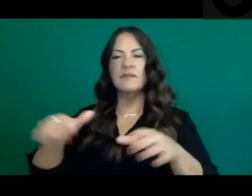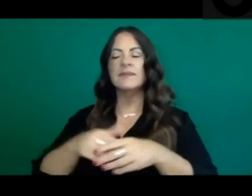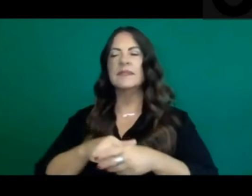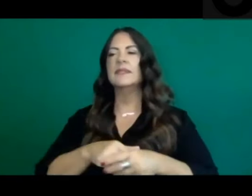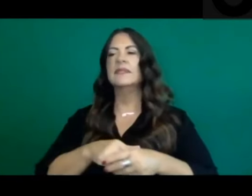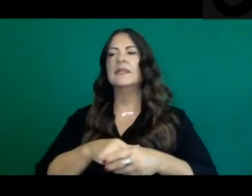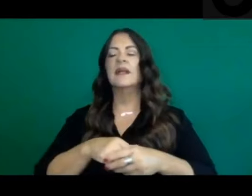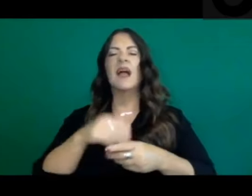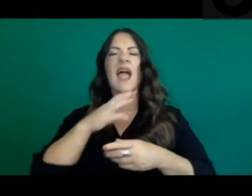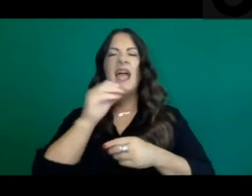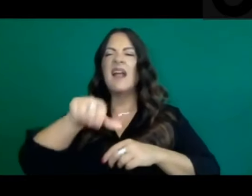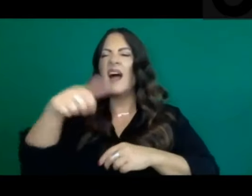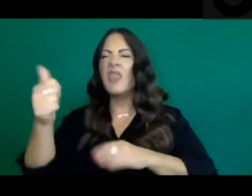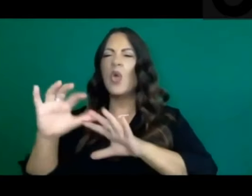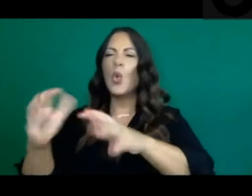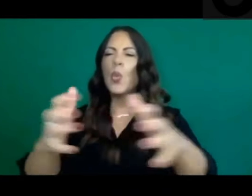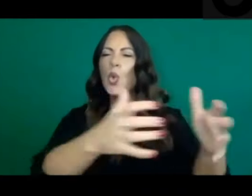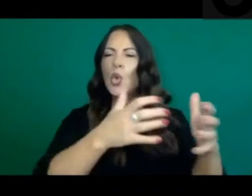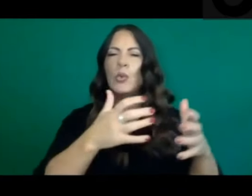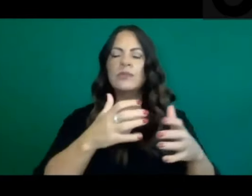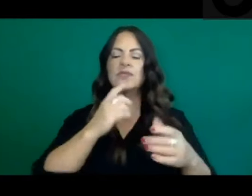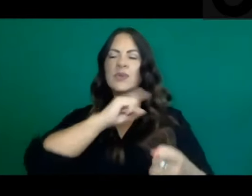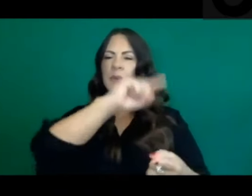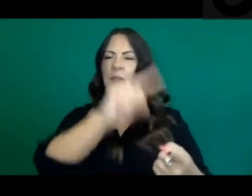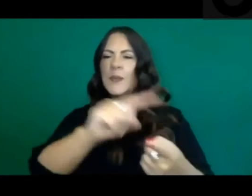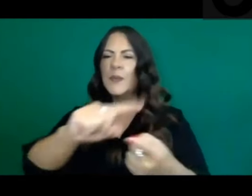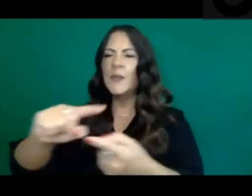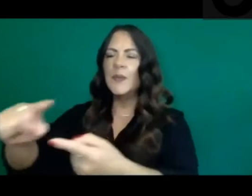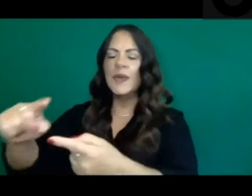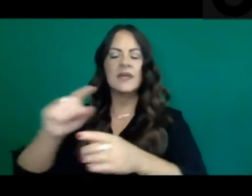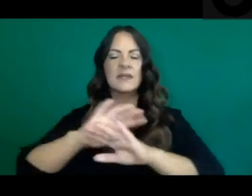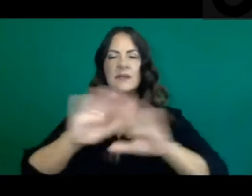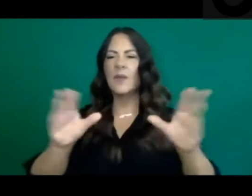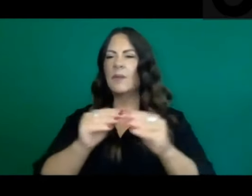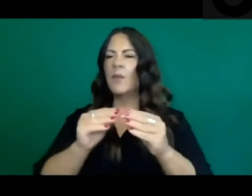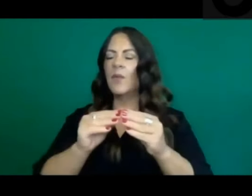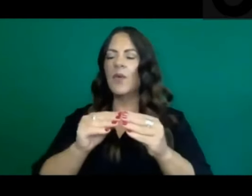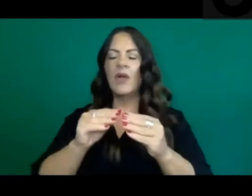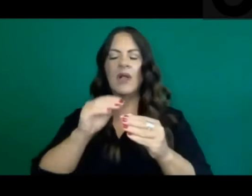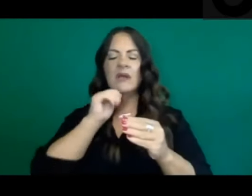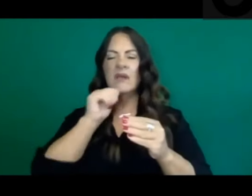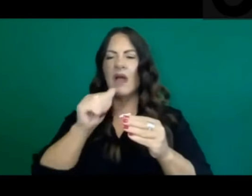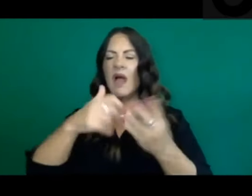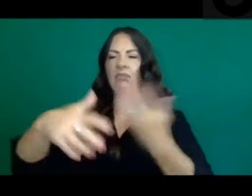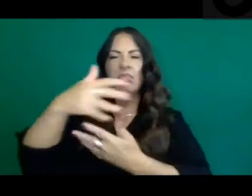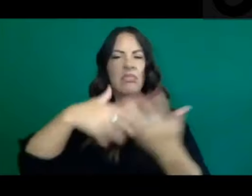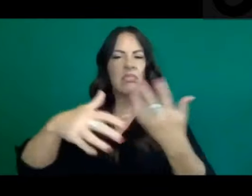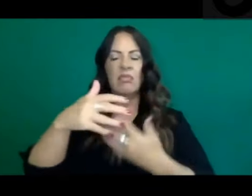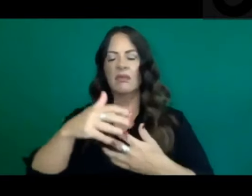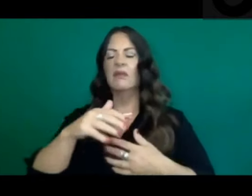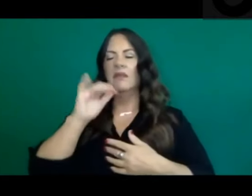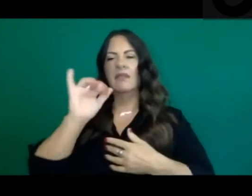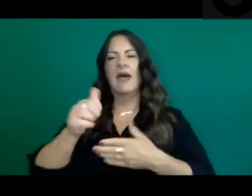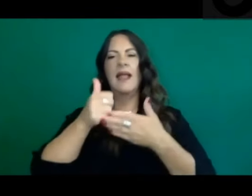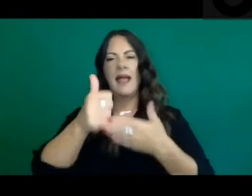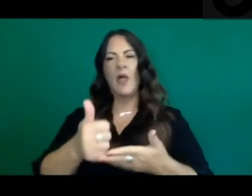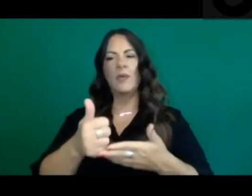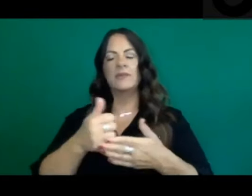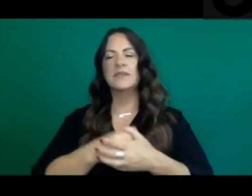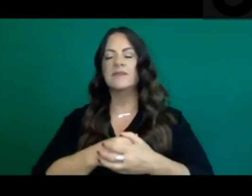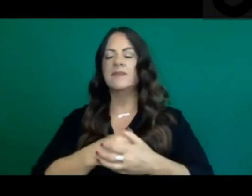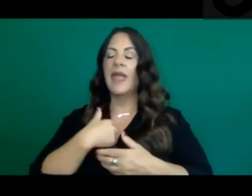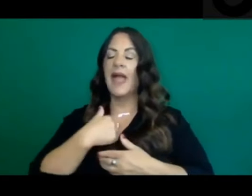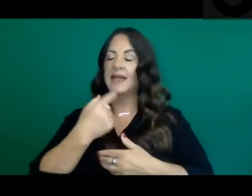settings and outbreaks there, and keeping those tamped down into a minimum. So I would say that all our